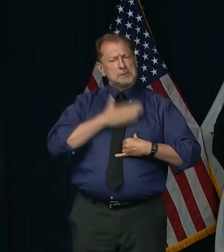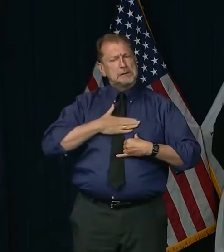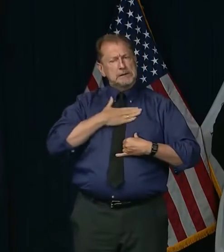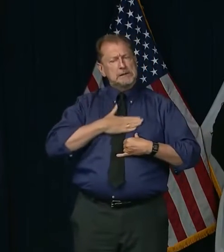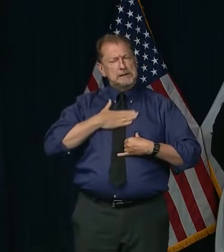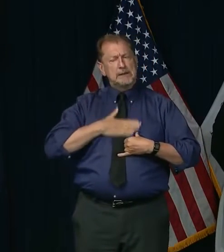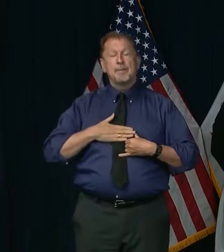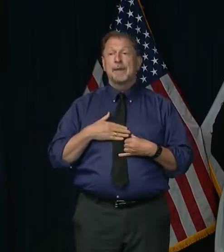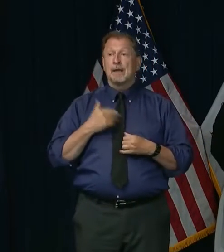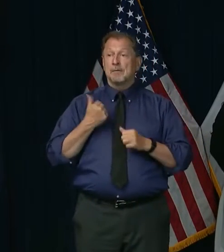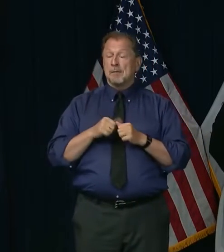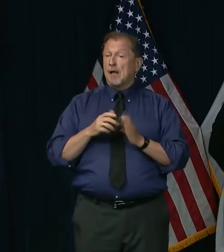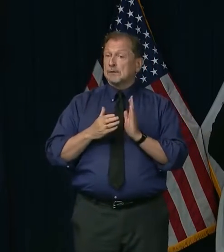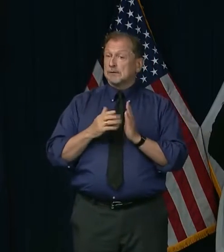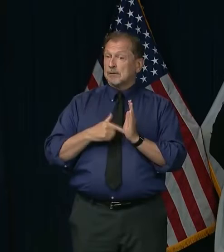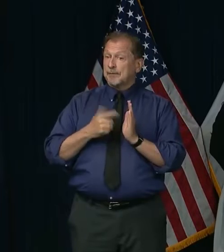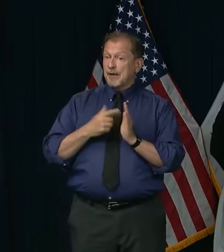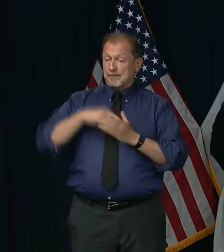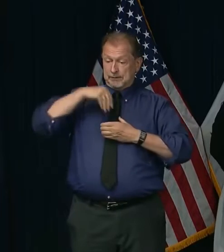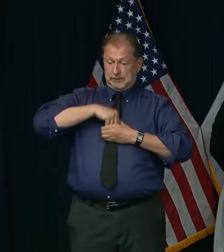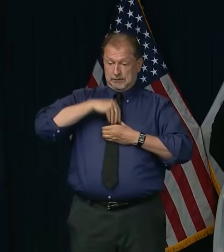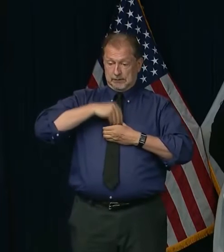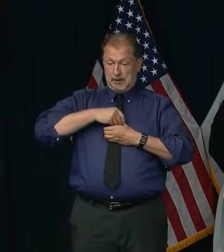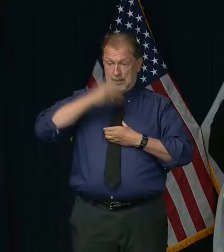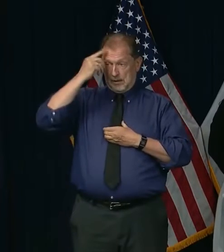spread the virus before we even know we're infected.